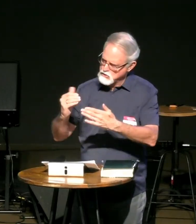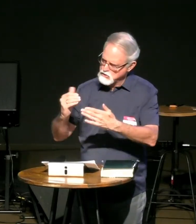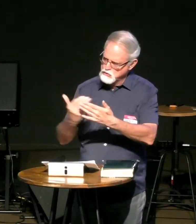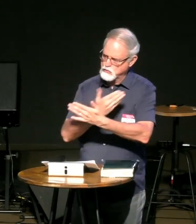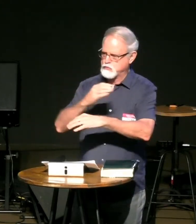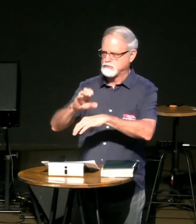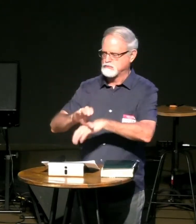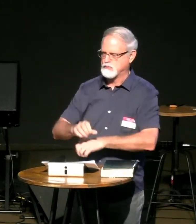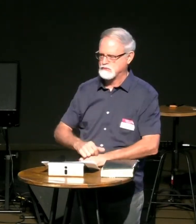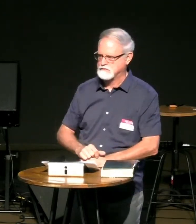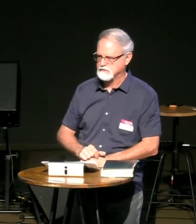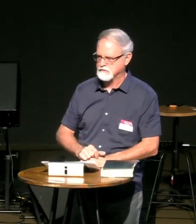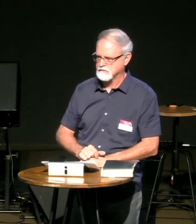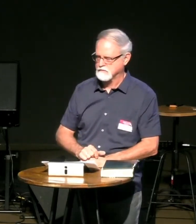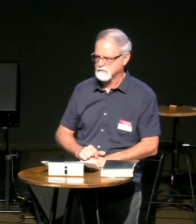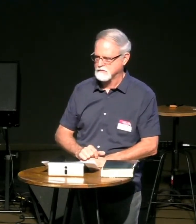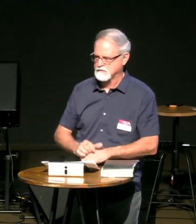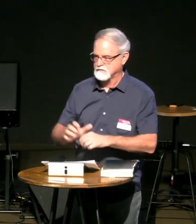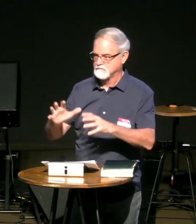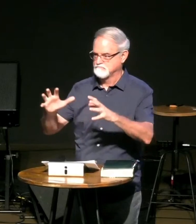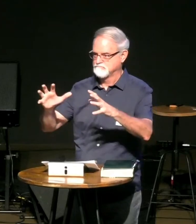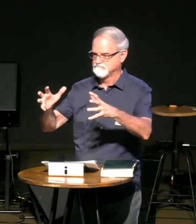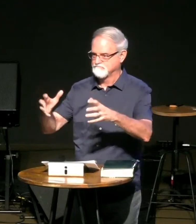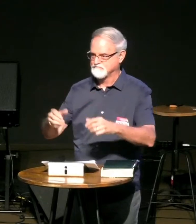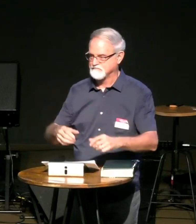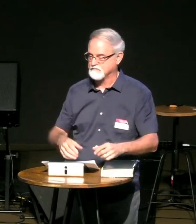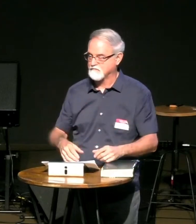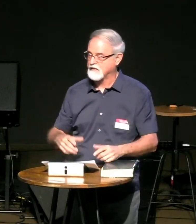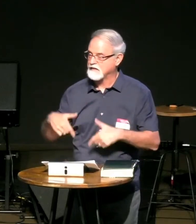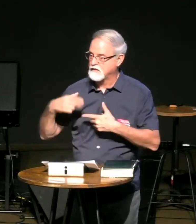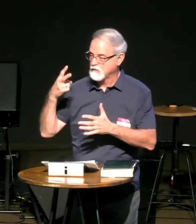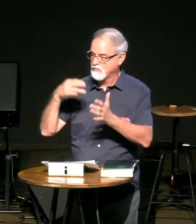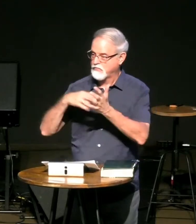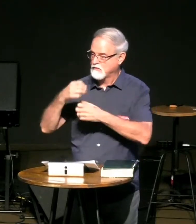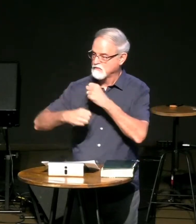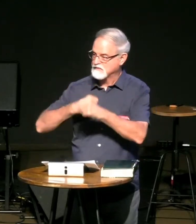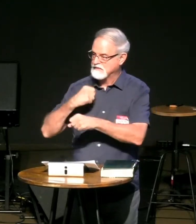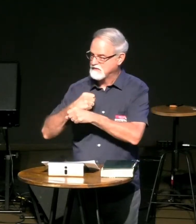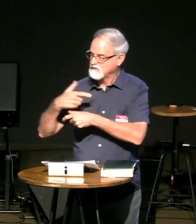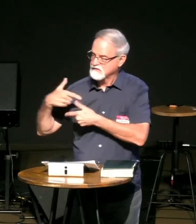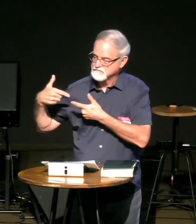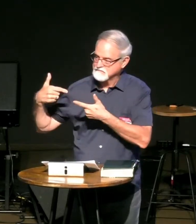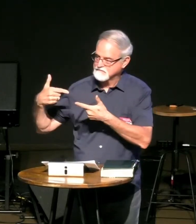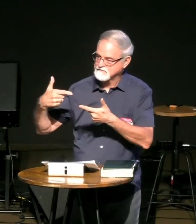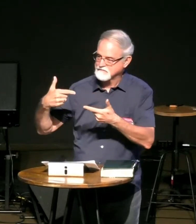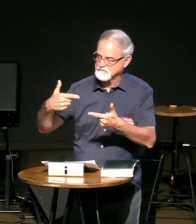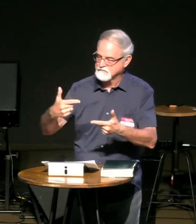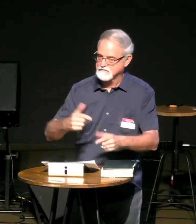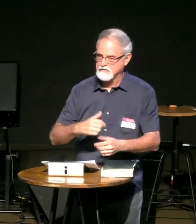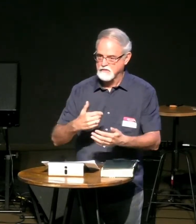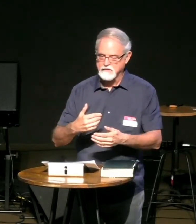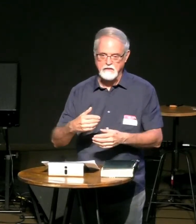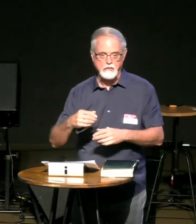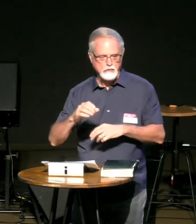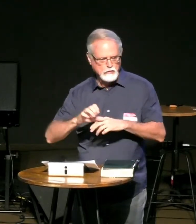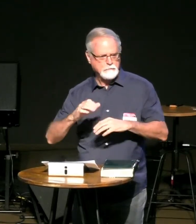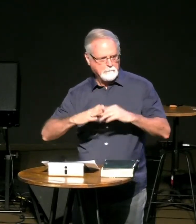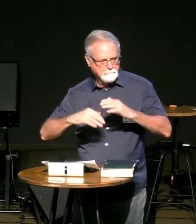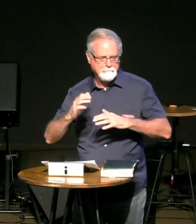new church it's the new church of christ it's us right